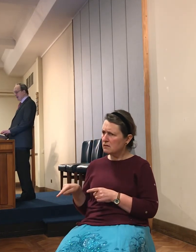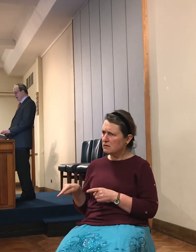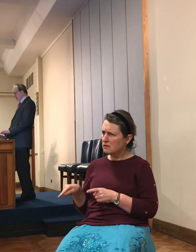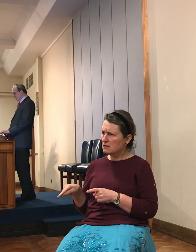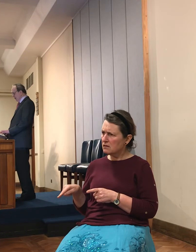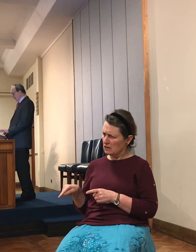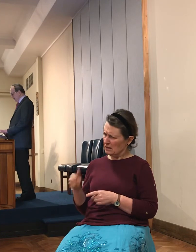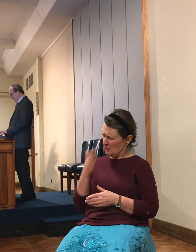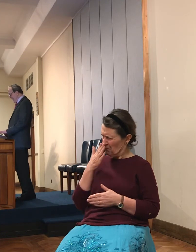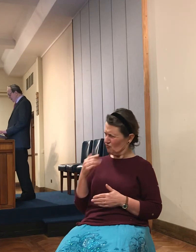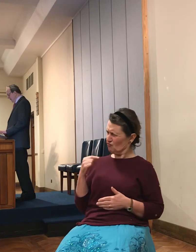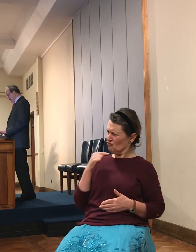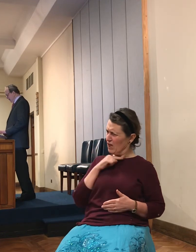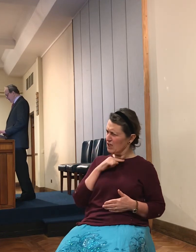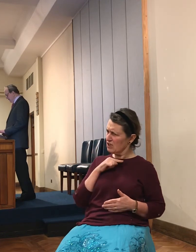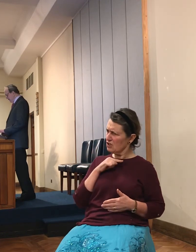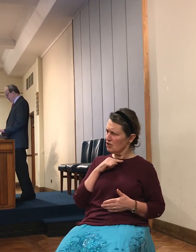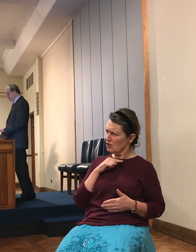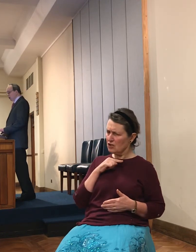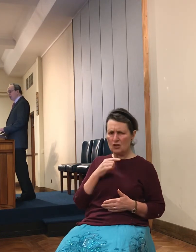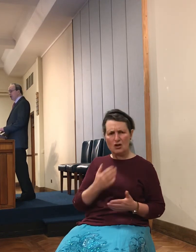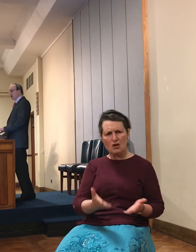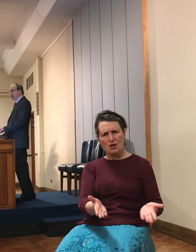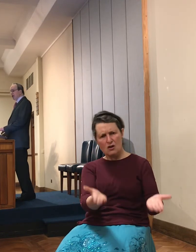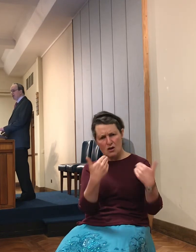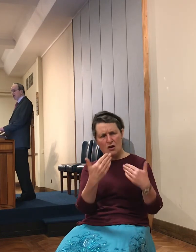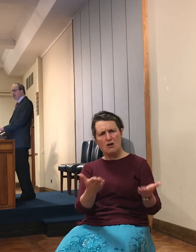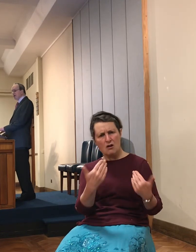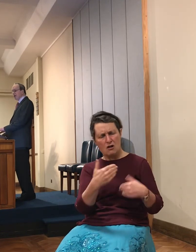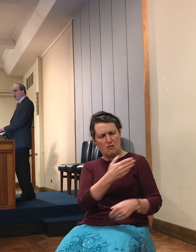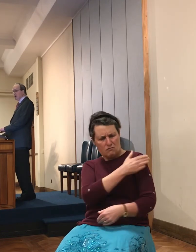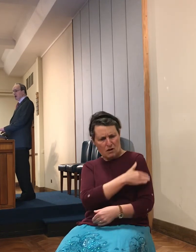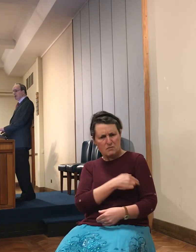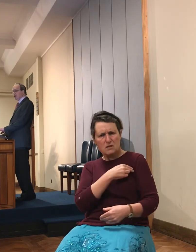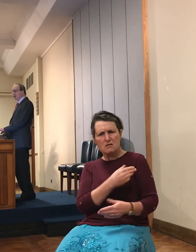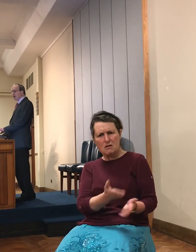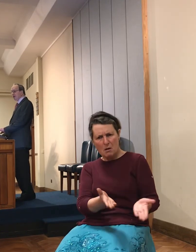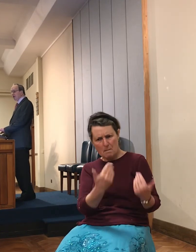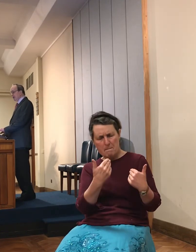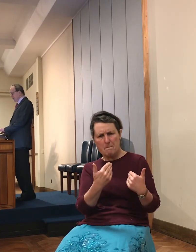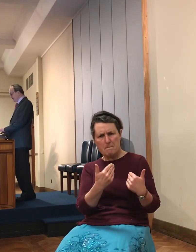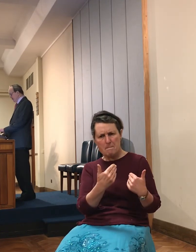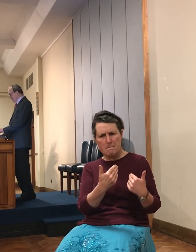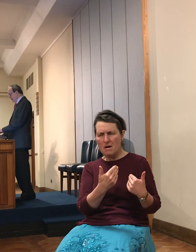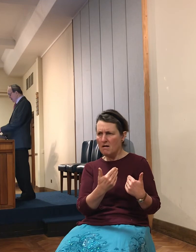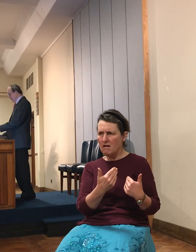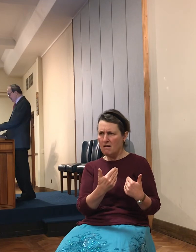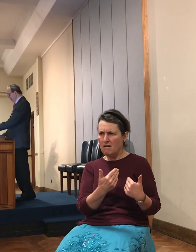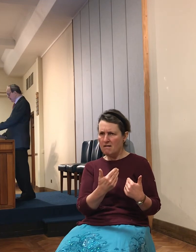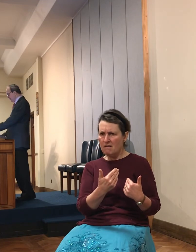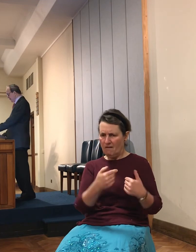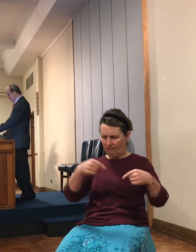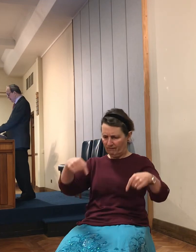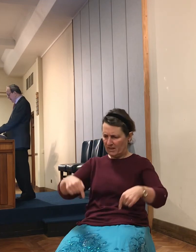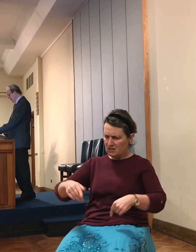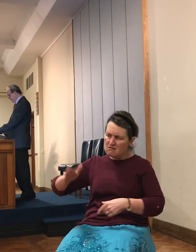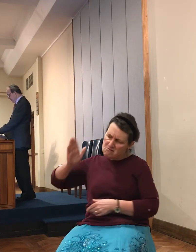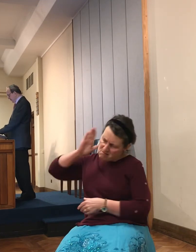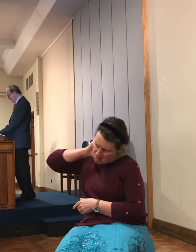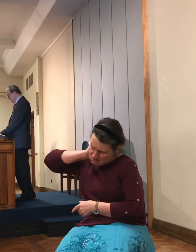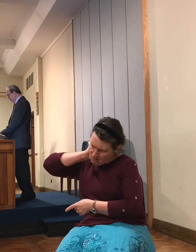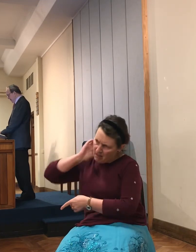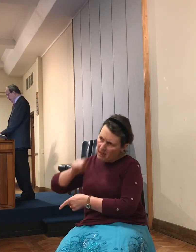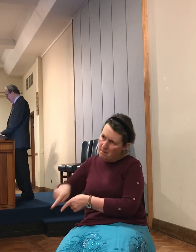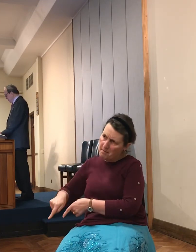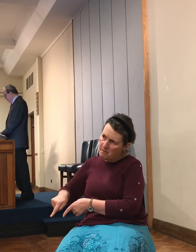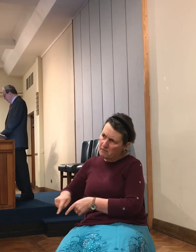like, of the captains, the subordinate generals, putting their feet on the necks of the kings?